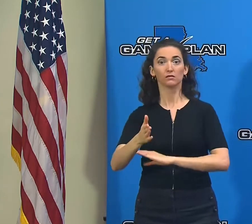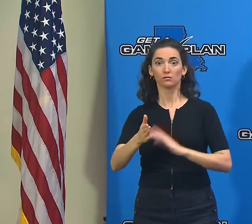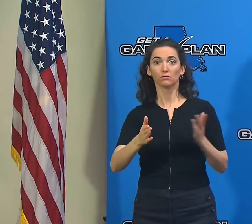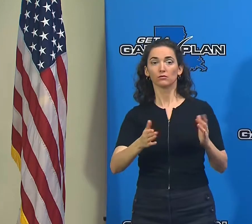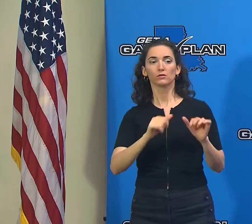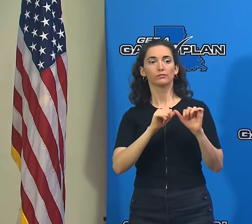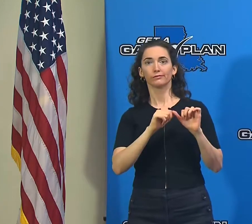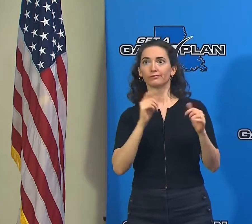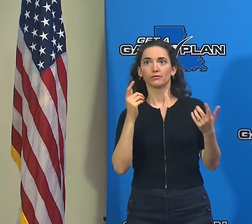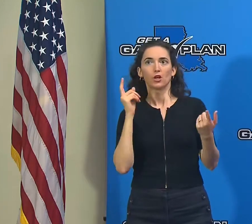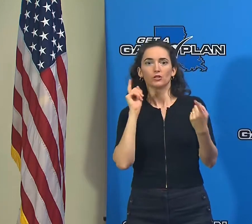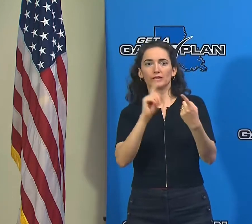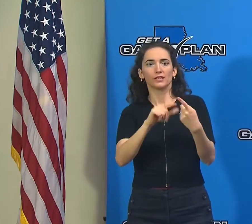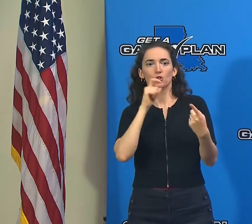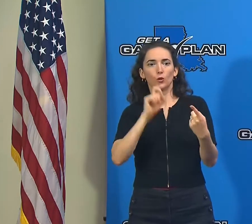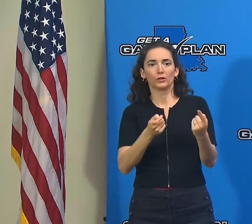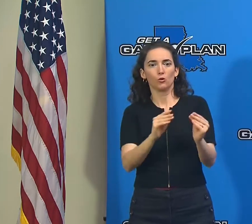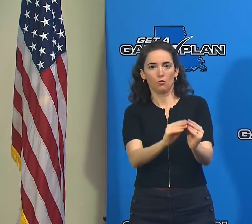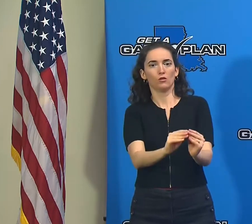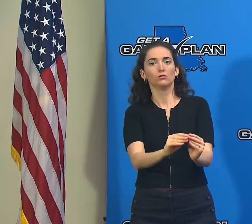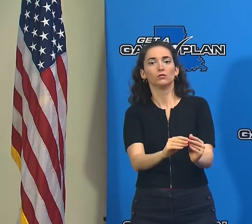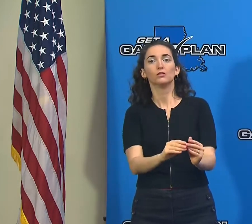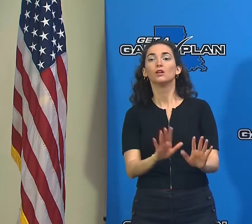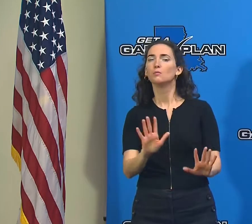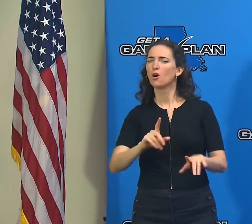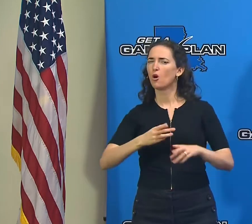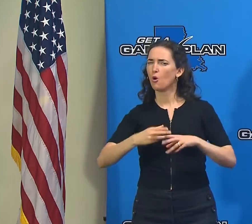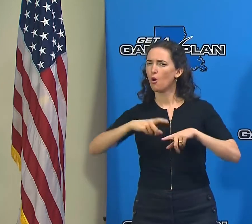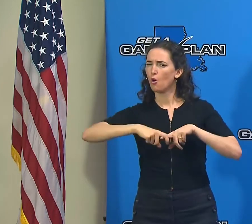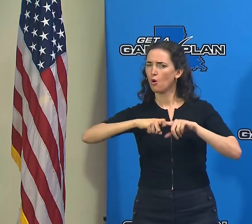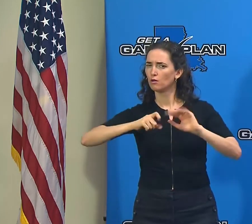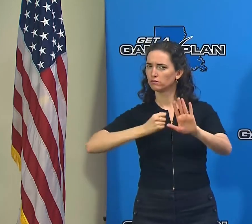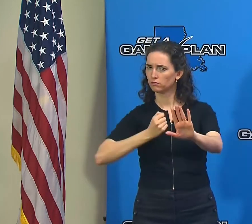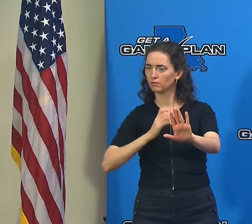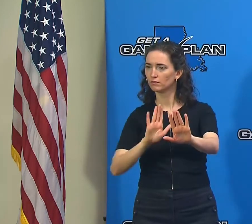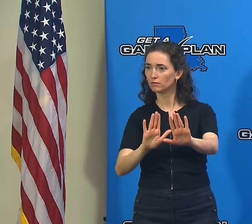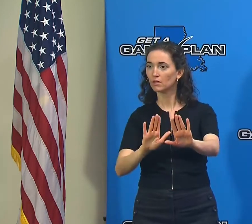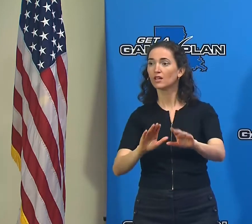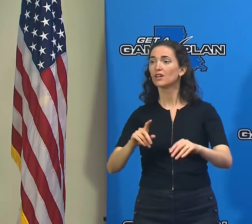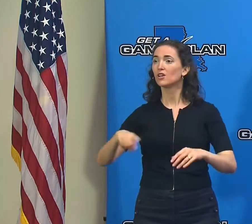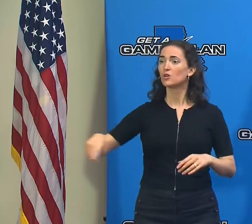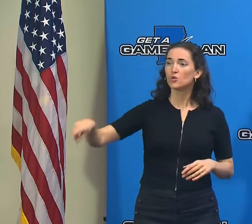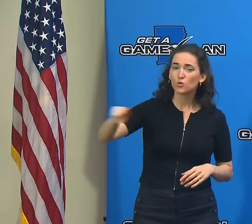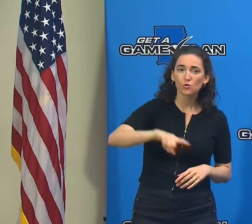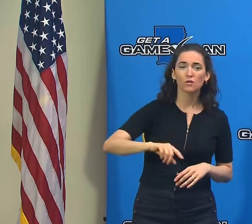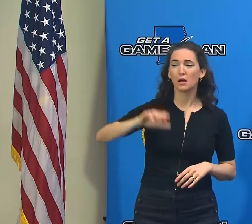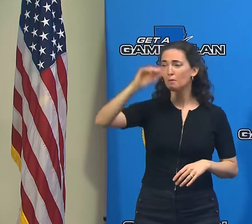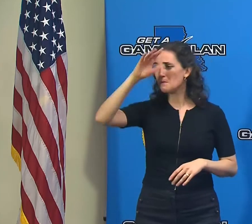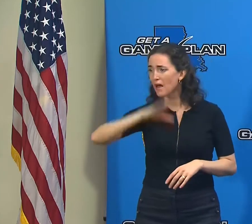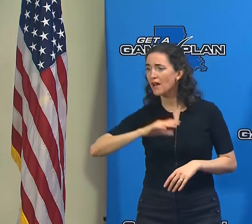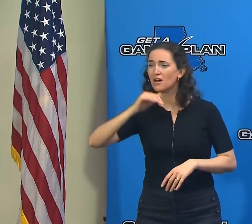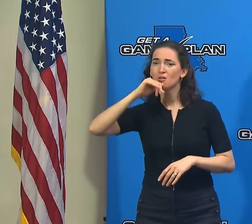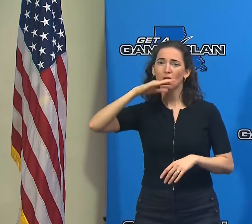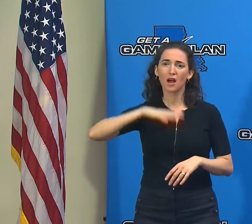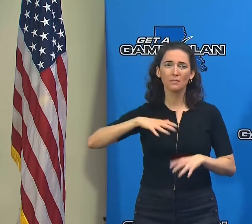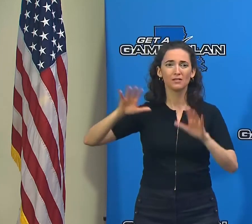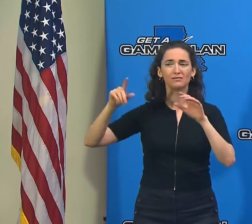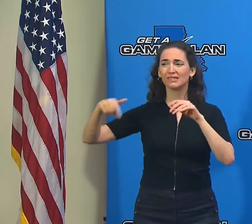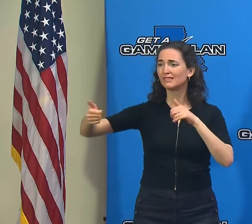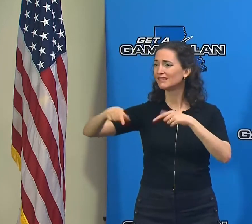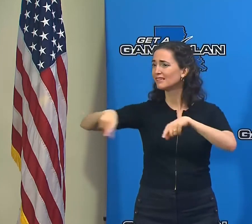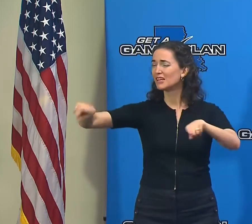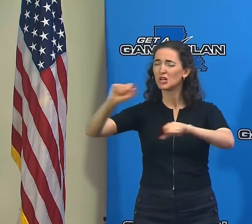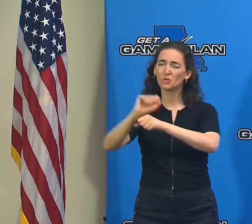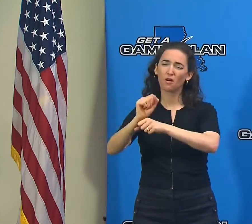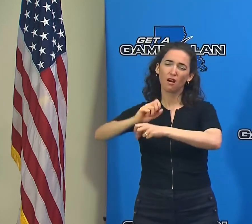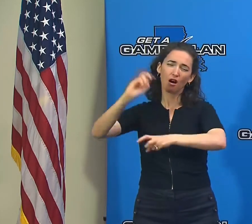long as necessary. And I want to pause just for a moment and really thank all of the men and women who are working so hard to make this